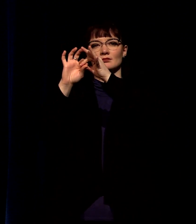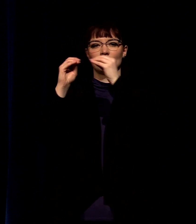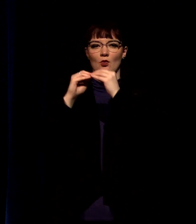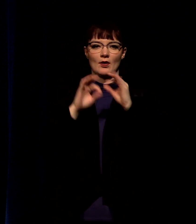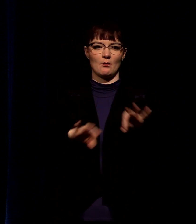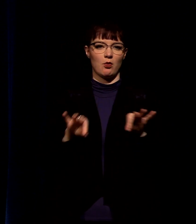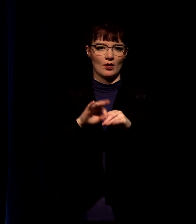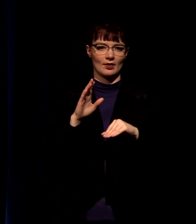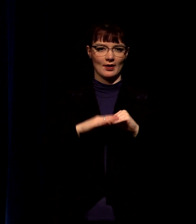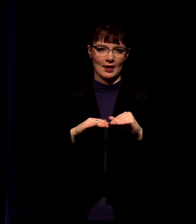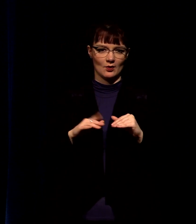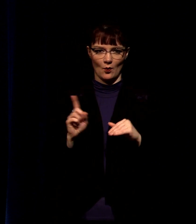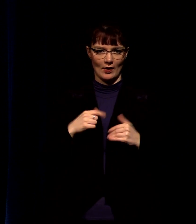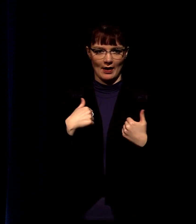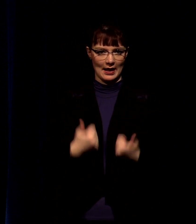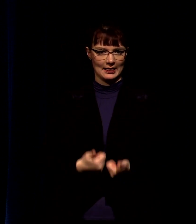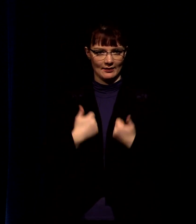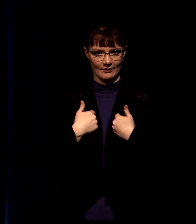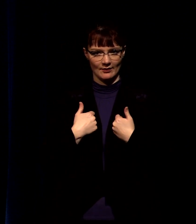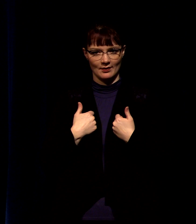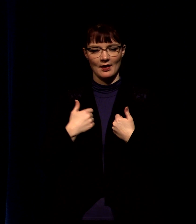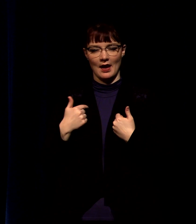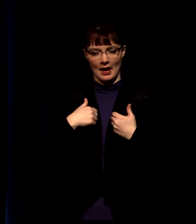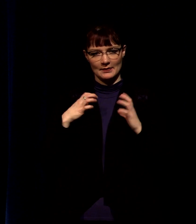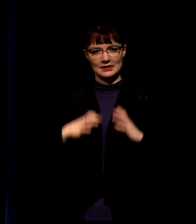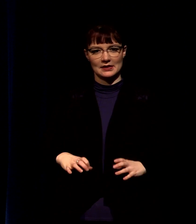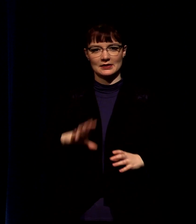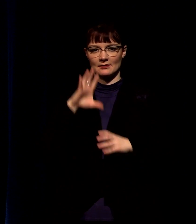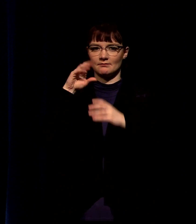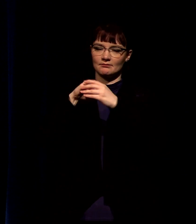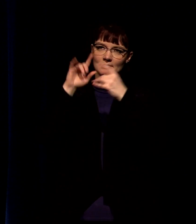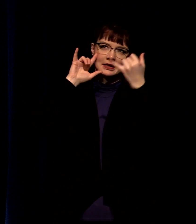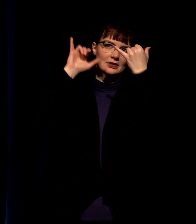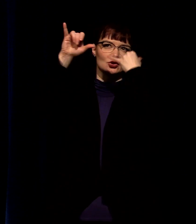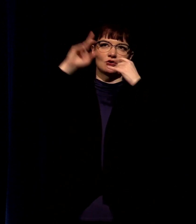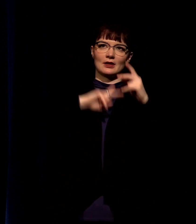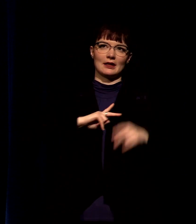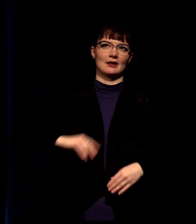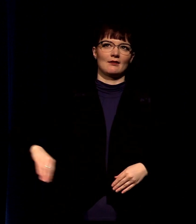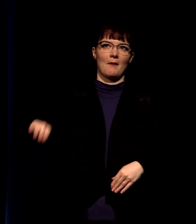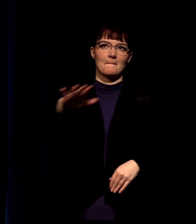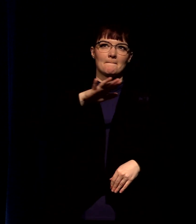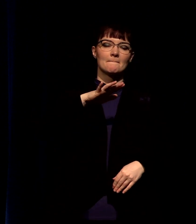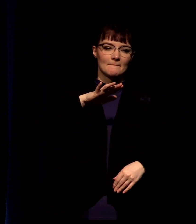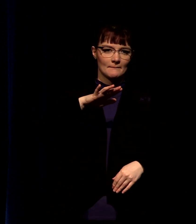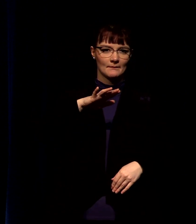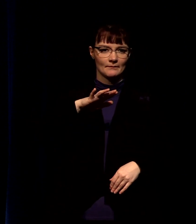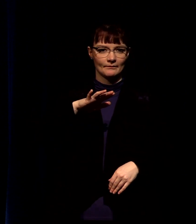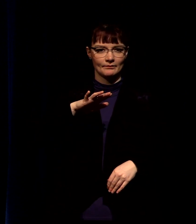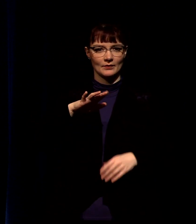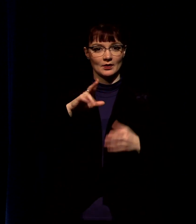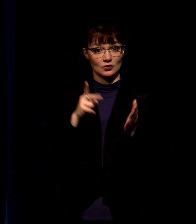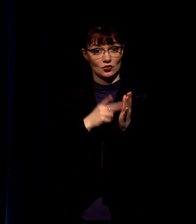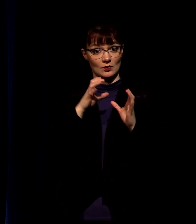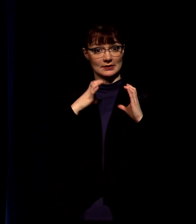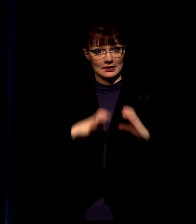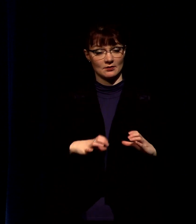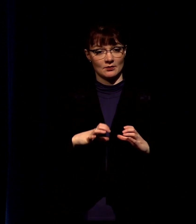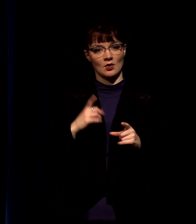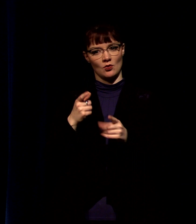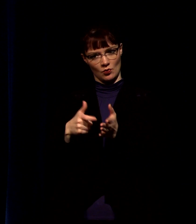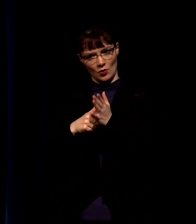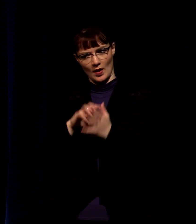citizens of god's eternal kingdom yes dual citizenship it requires proper activism and